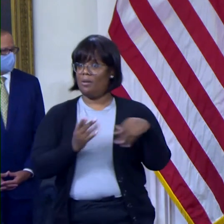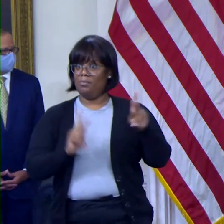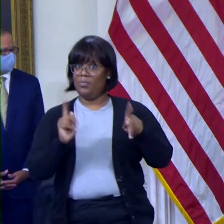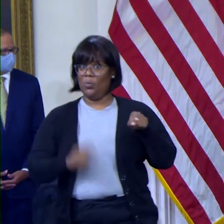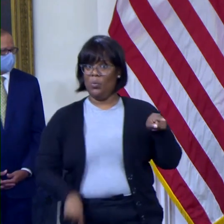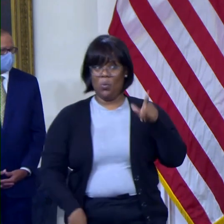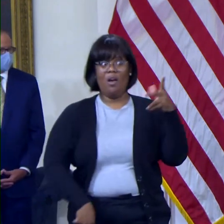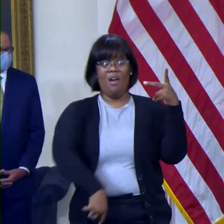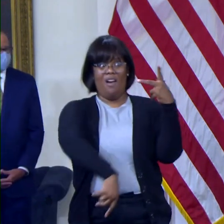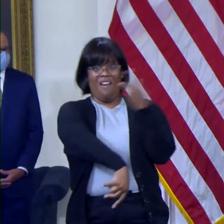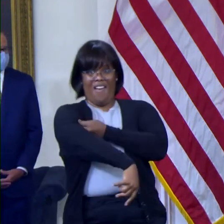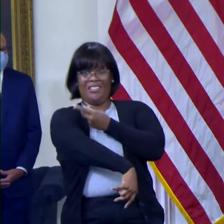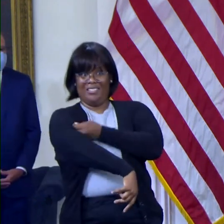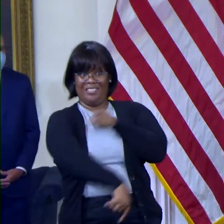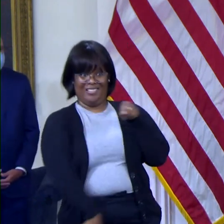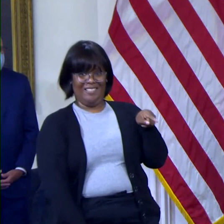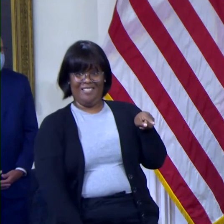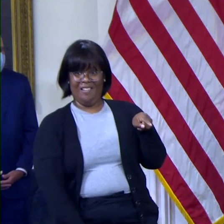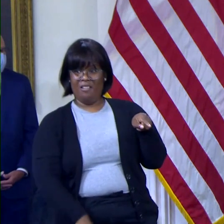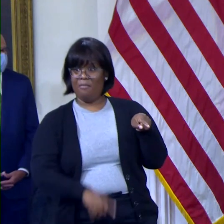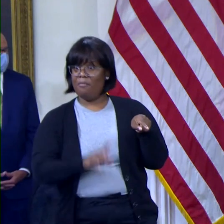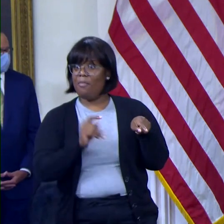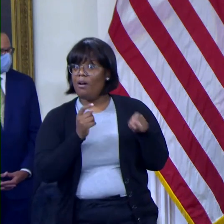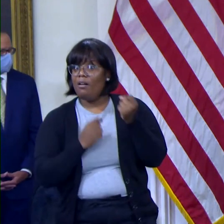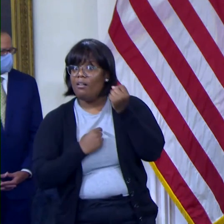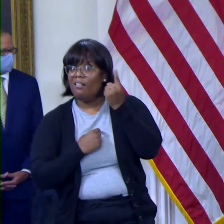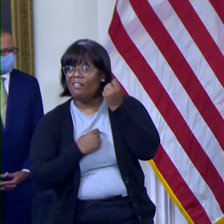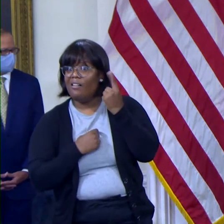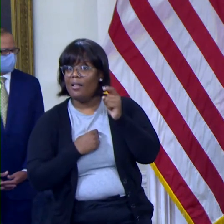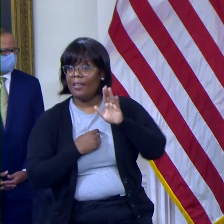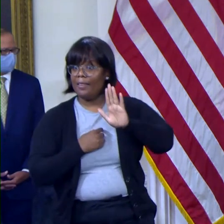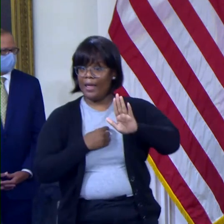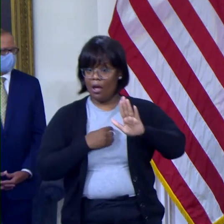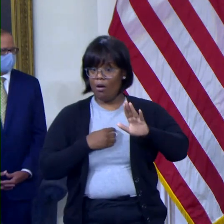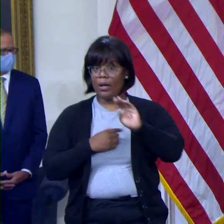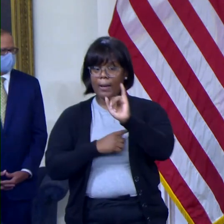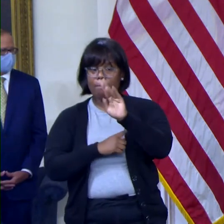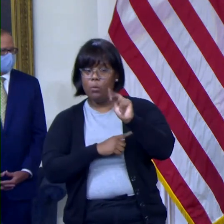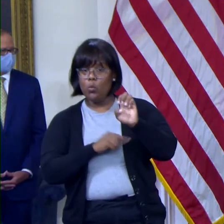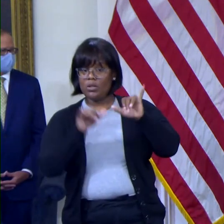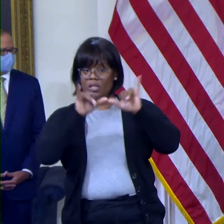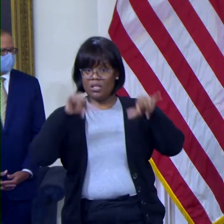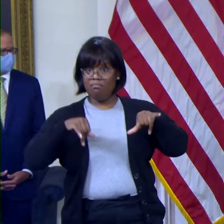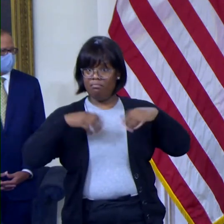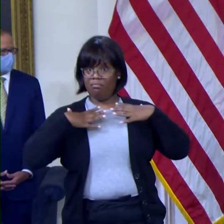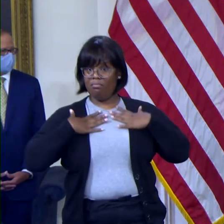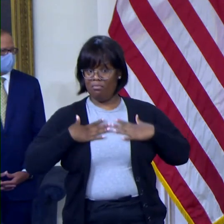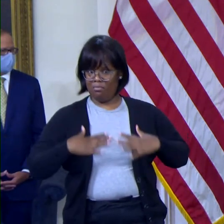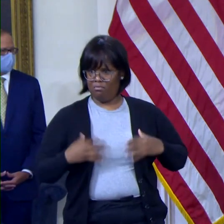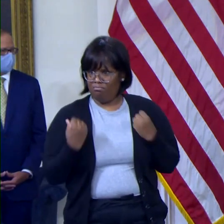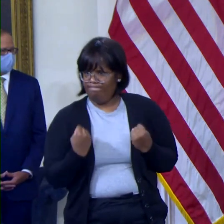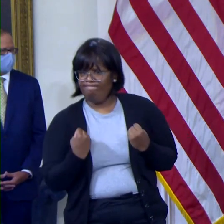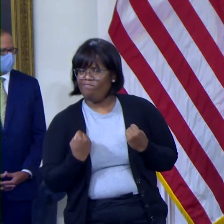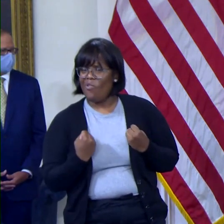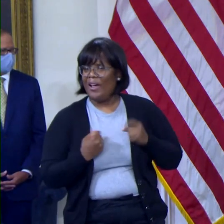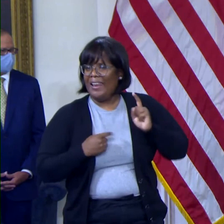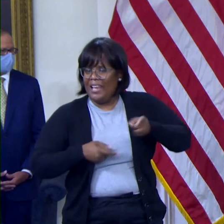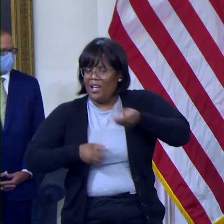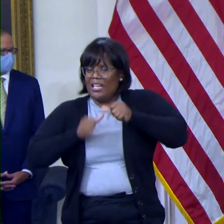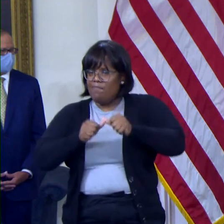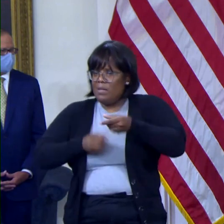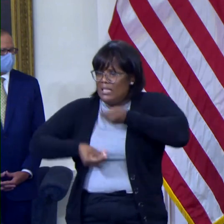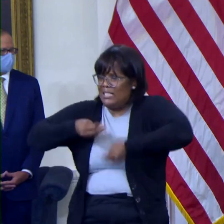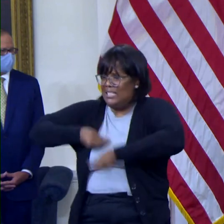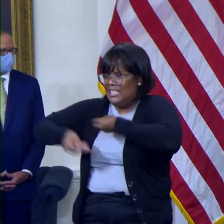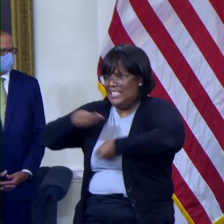but are not expected to mount a complete immune response. That is, people who have immune deficiencies, people who are in cancer therapy, and those